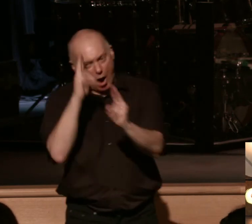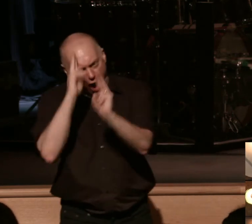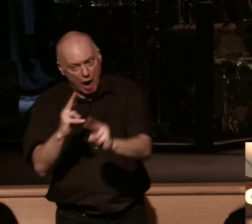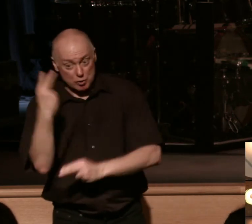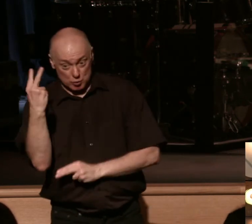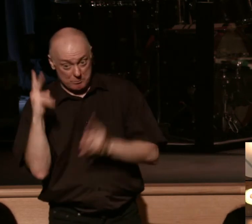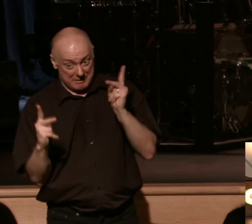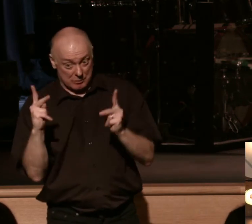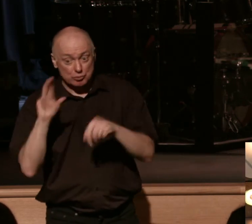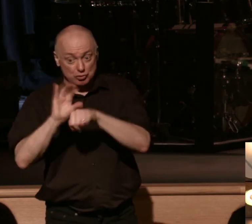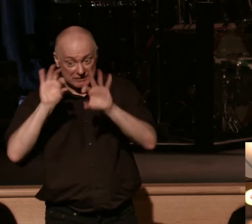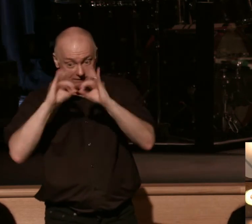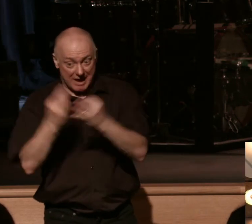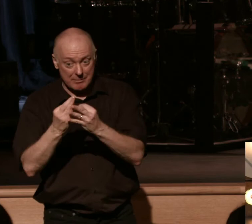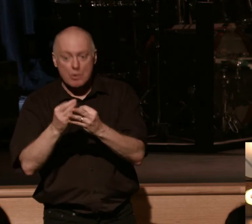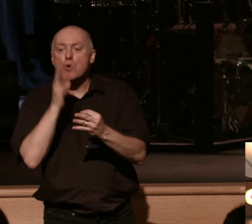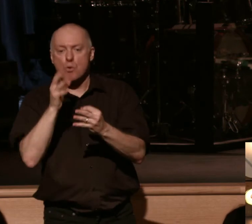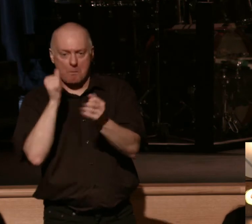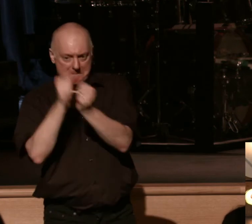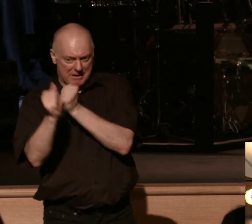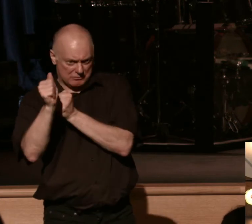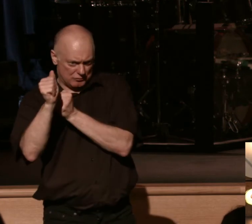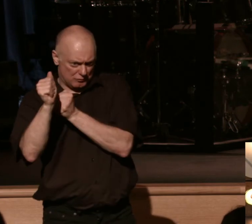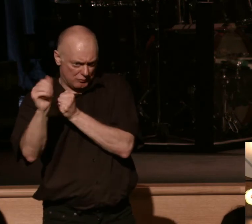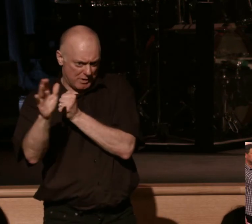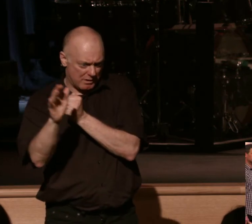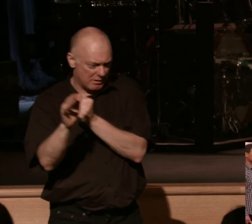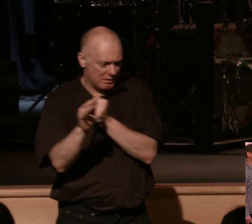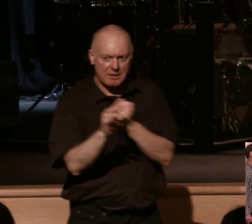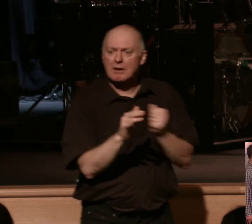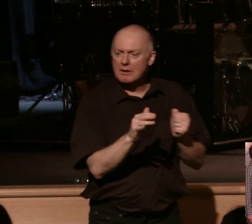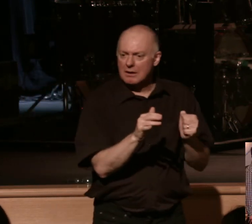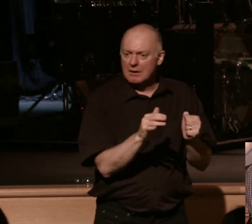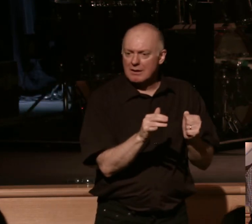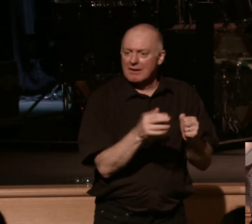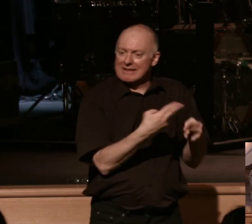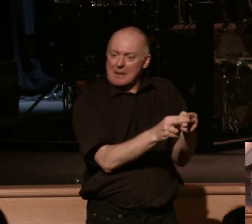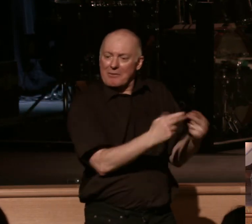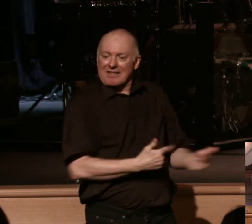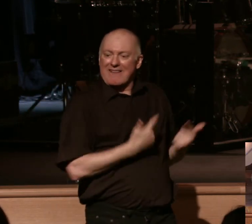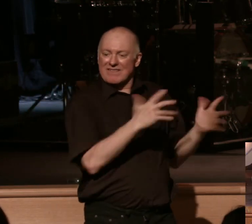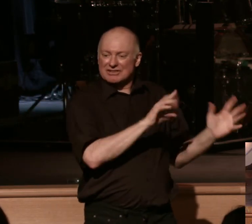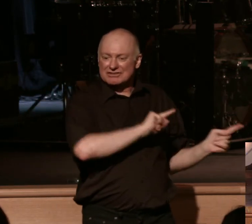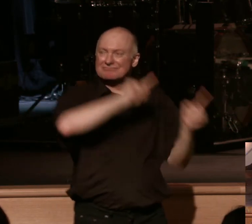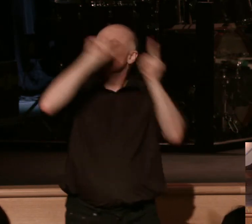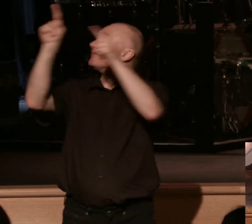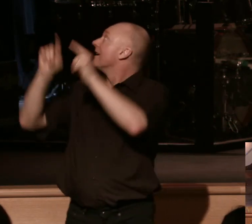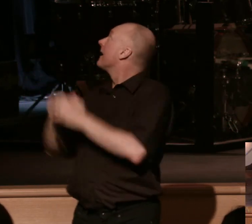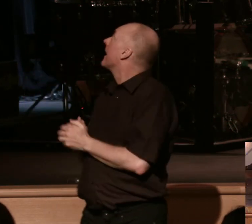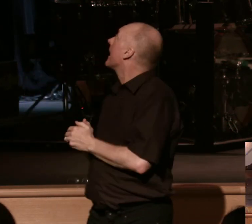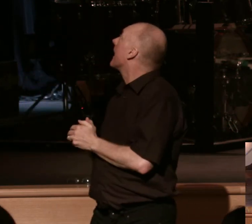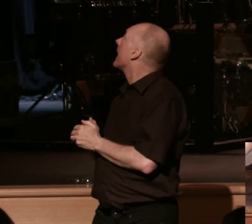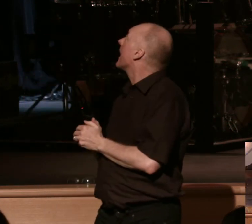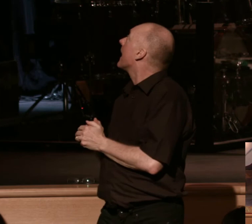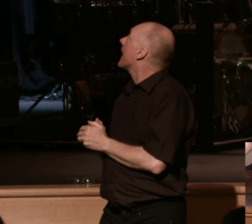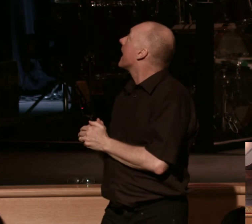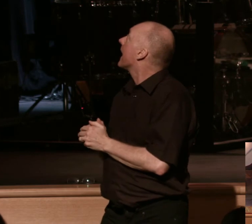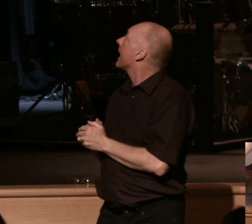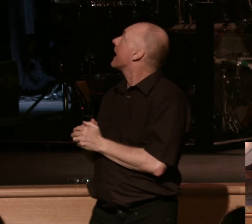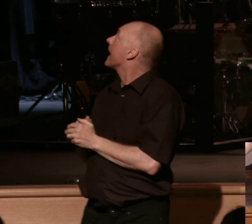church family who have recently walked from this life into the next and I want to honor right here some of